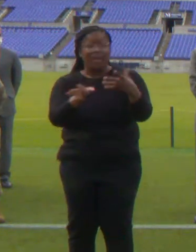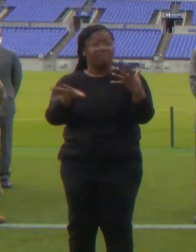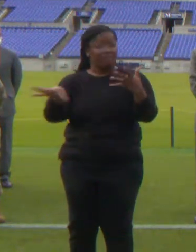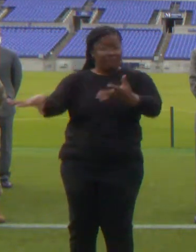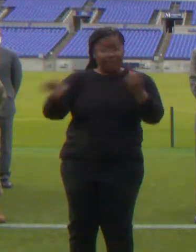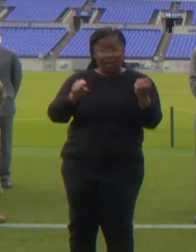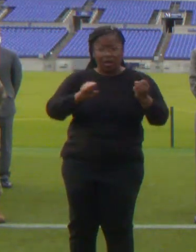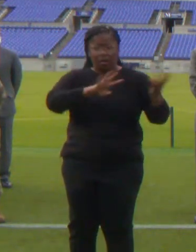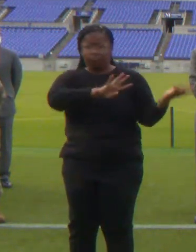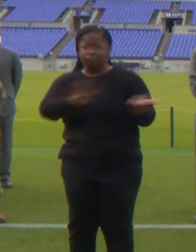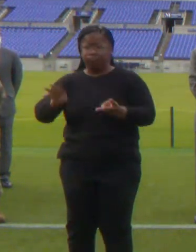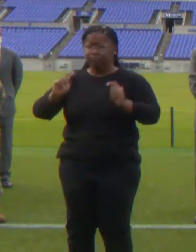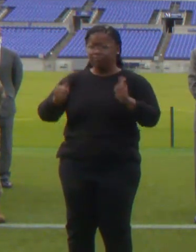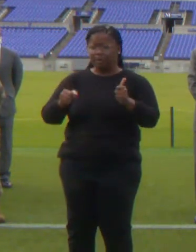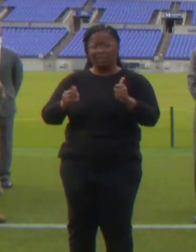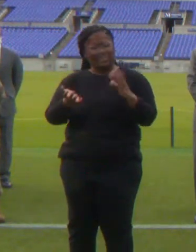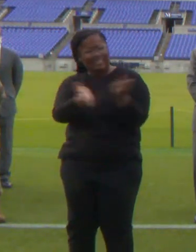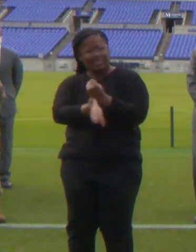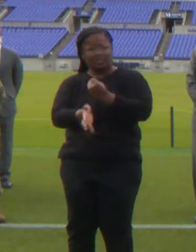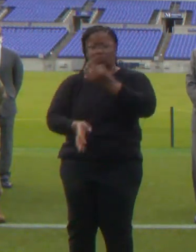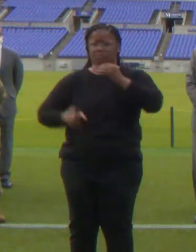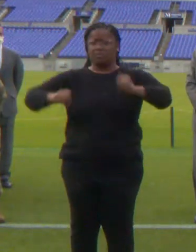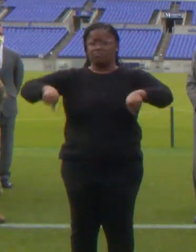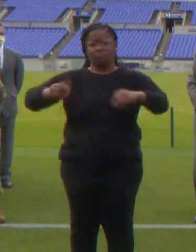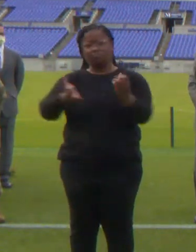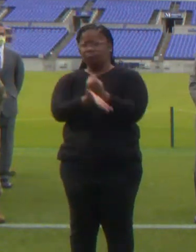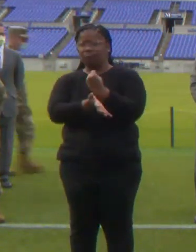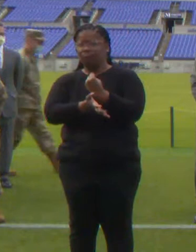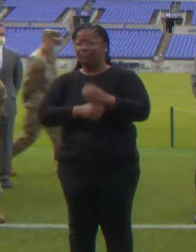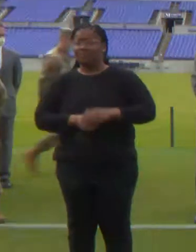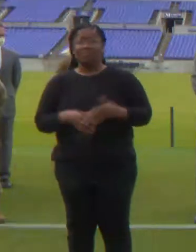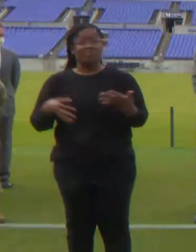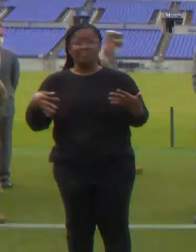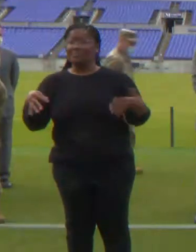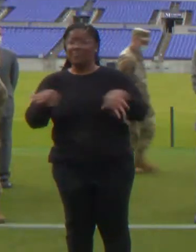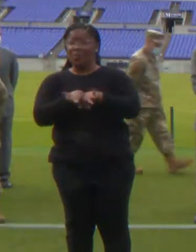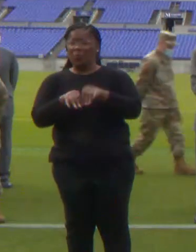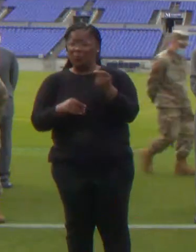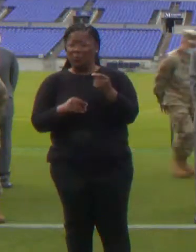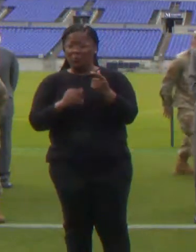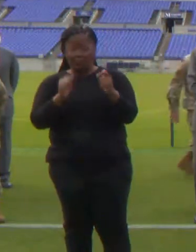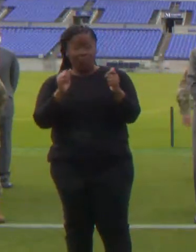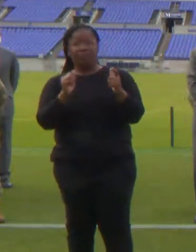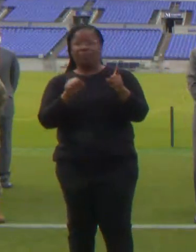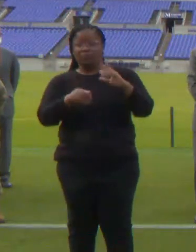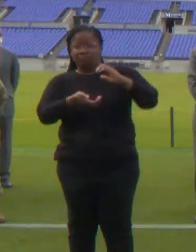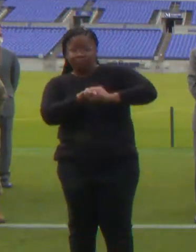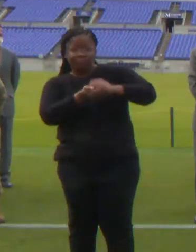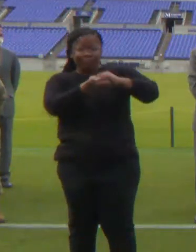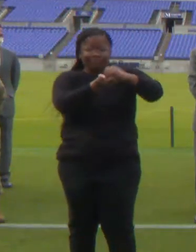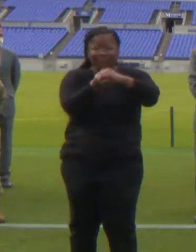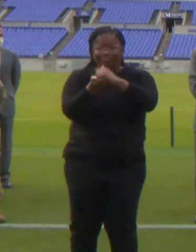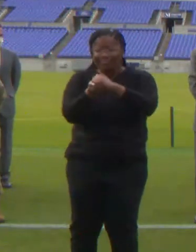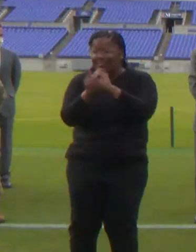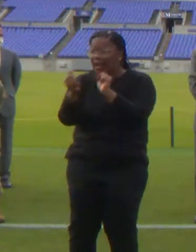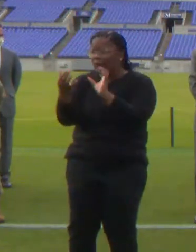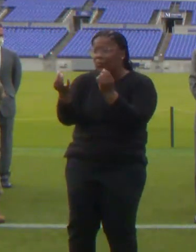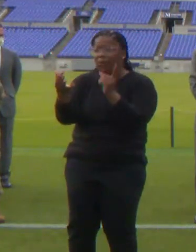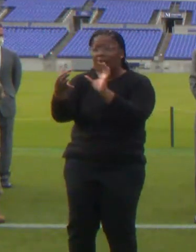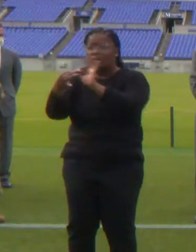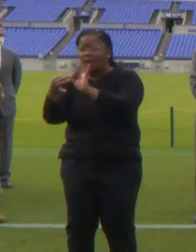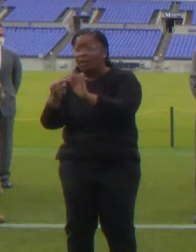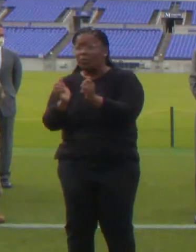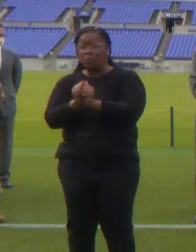Essential to meeting this goal is working with partners like you who can reach vulnerable, underserved,